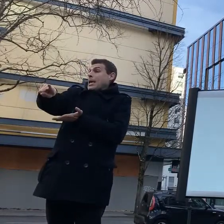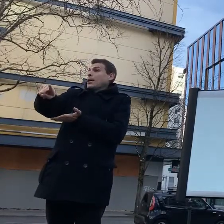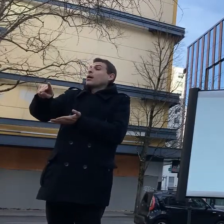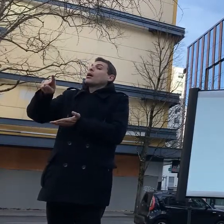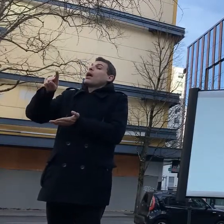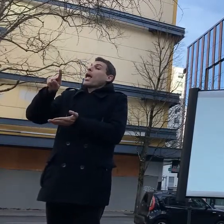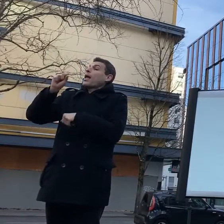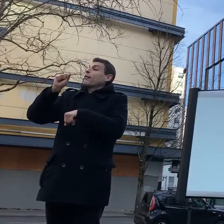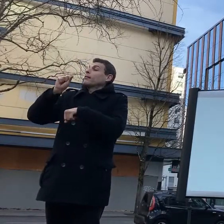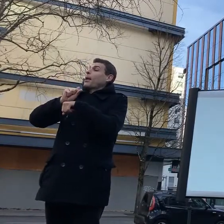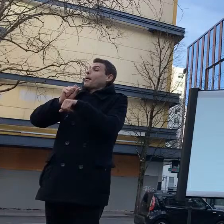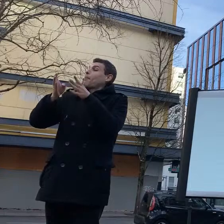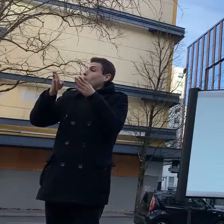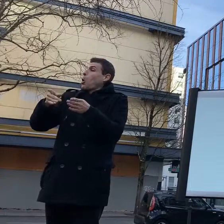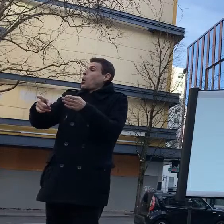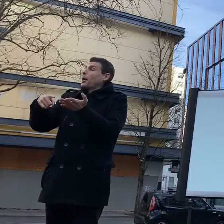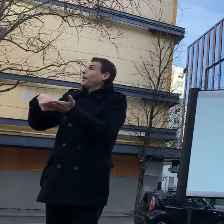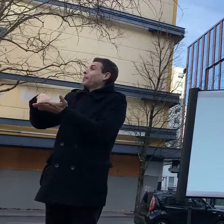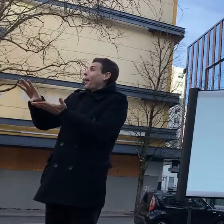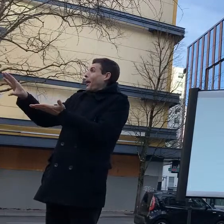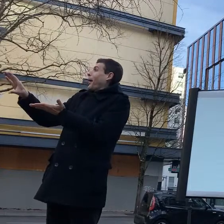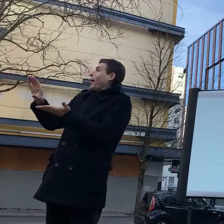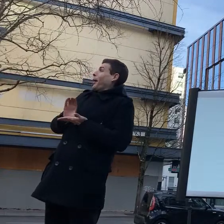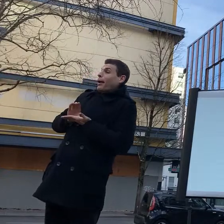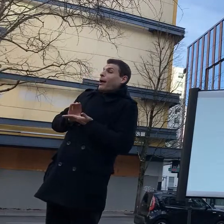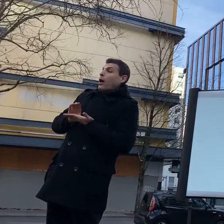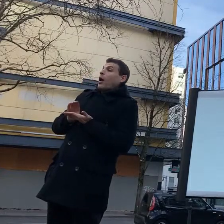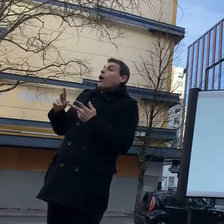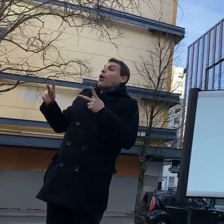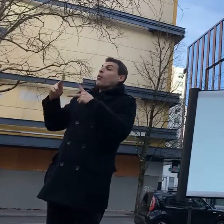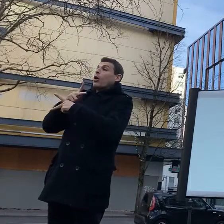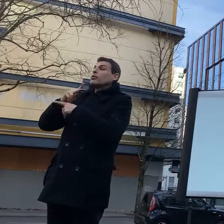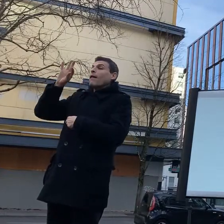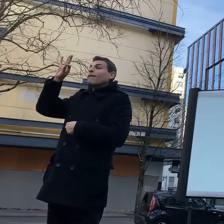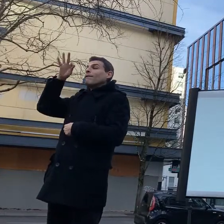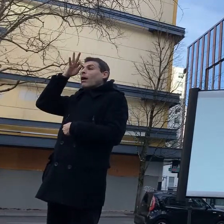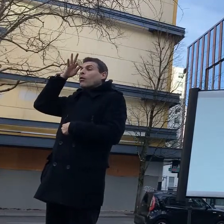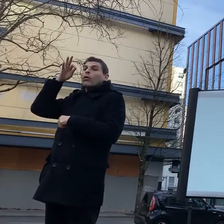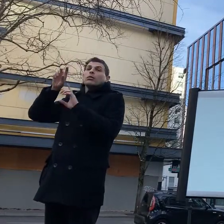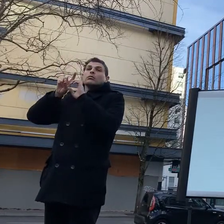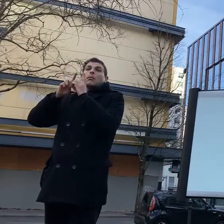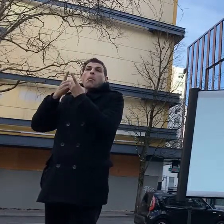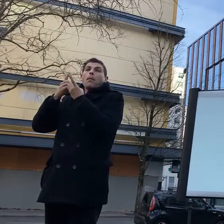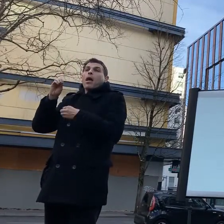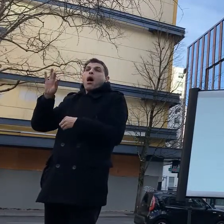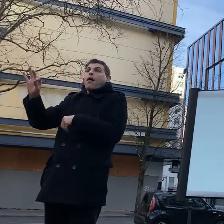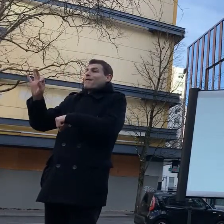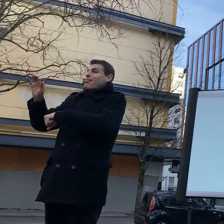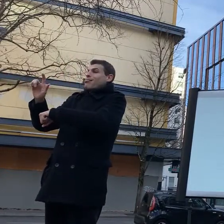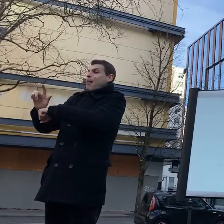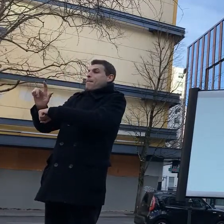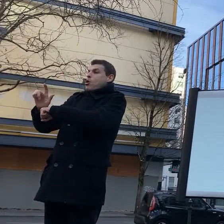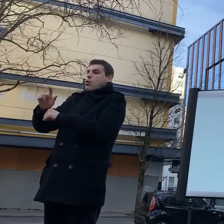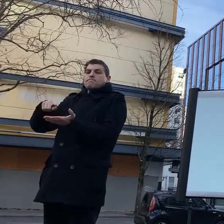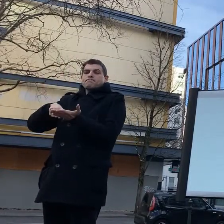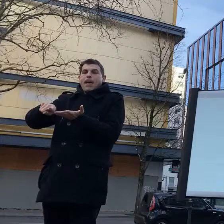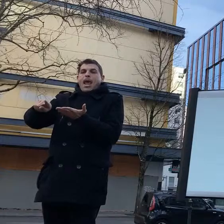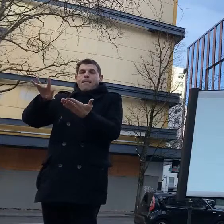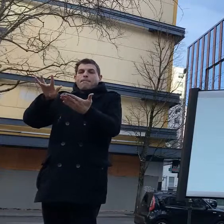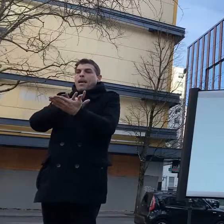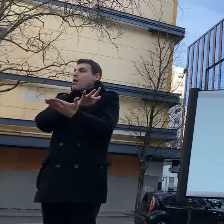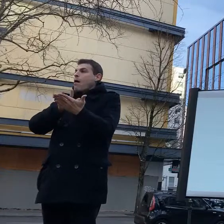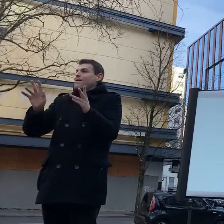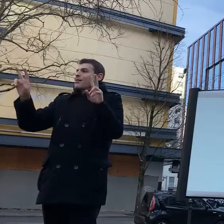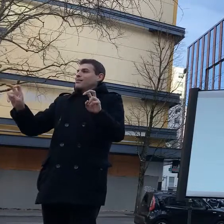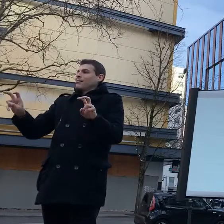is on an archive now says the hazardous decomposition byproducts include nitrogen oxides carbon